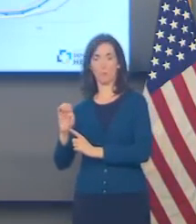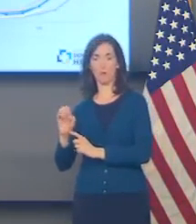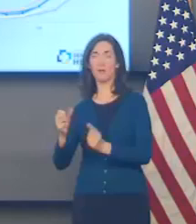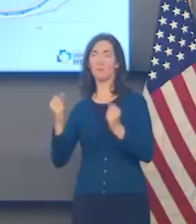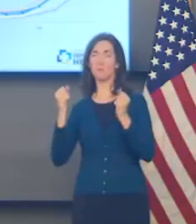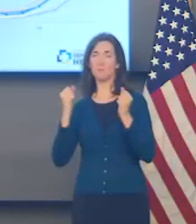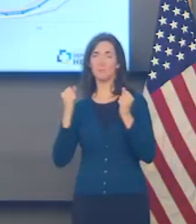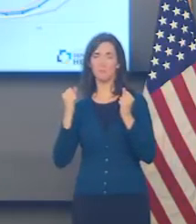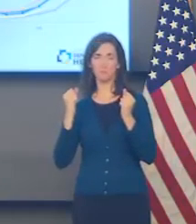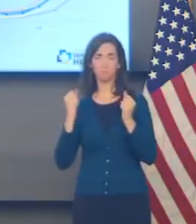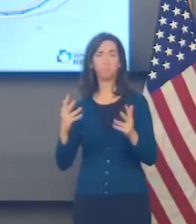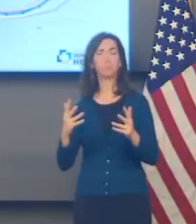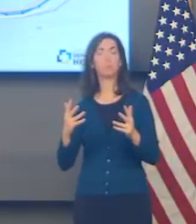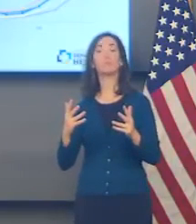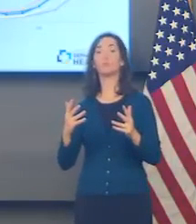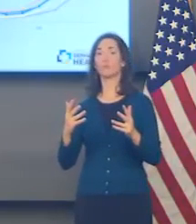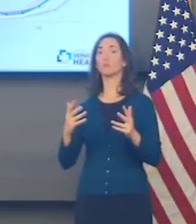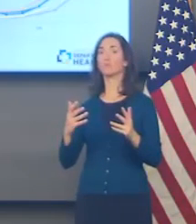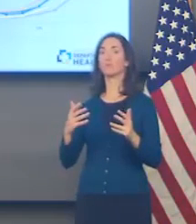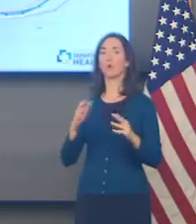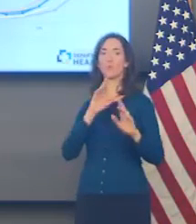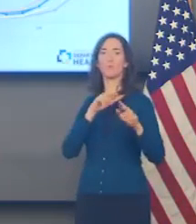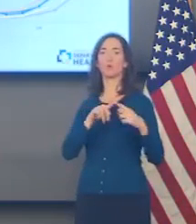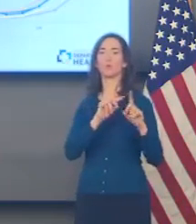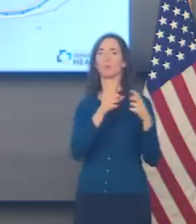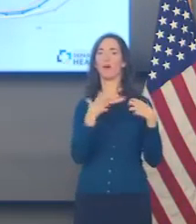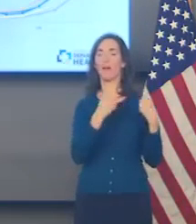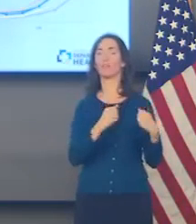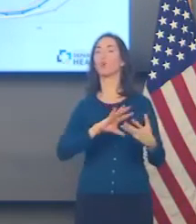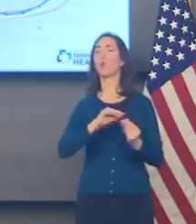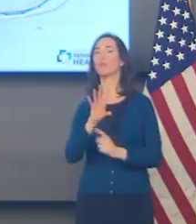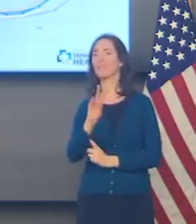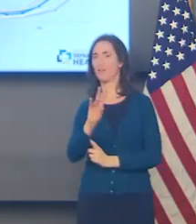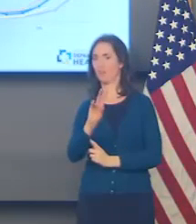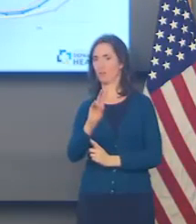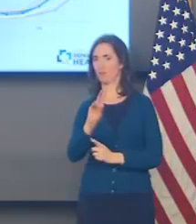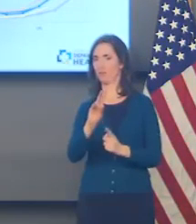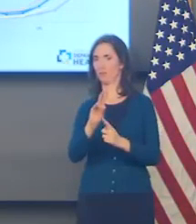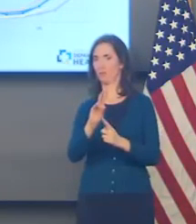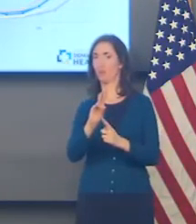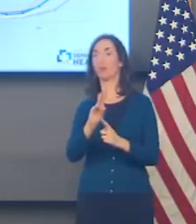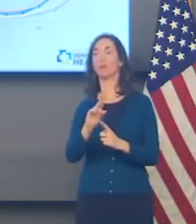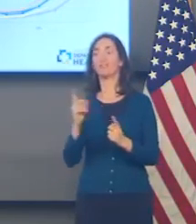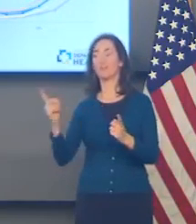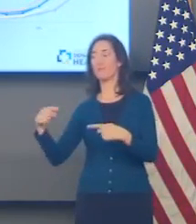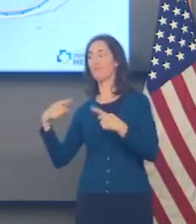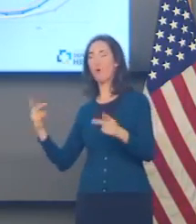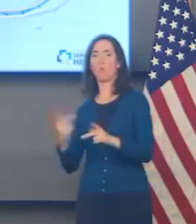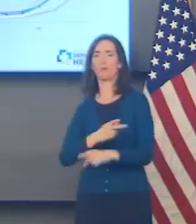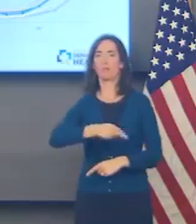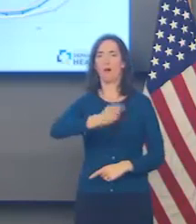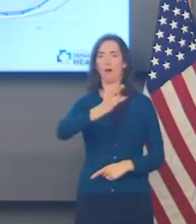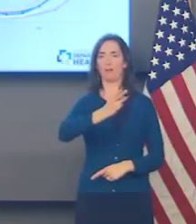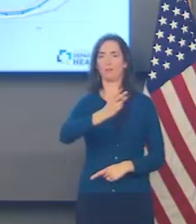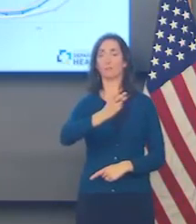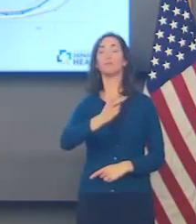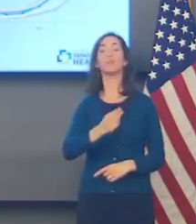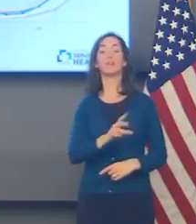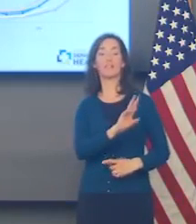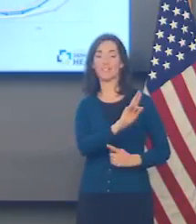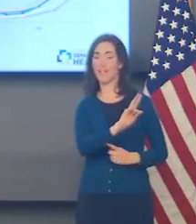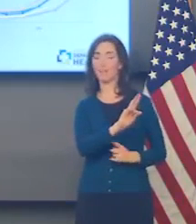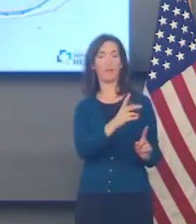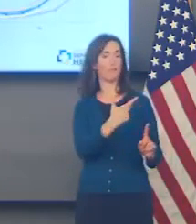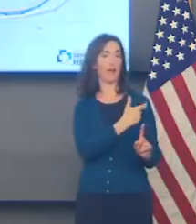of time of any point in the pandemic. All of those seven individuals were not fully vaccinated. Four of those seven individuals